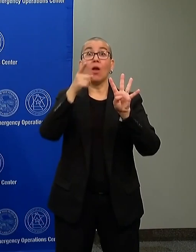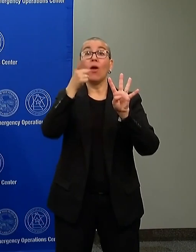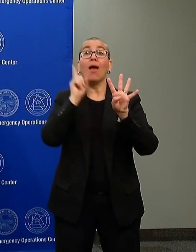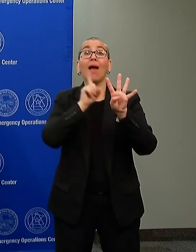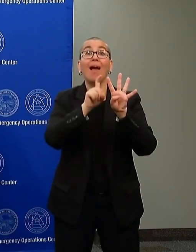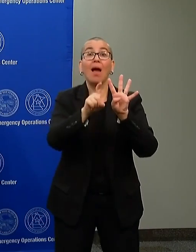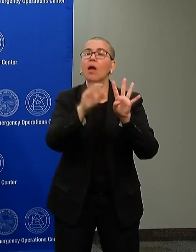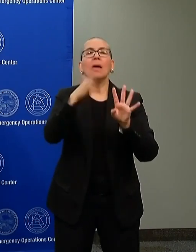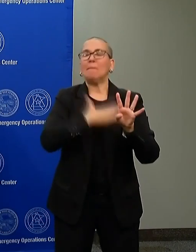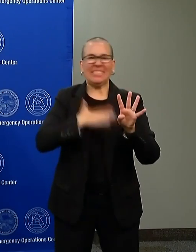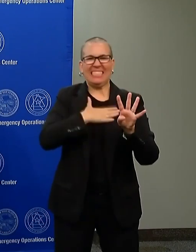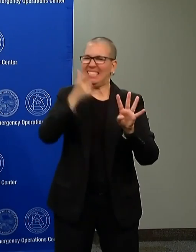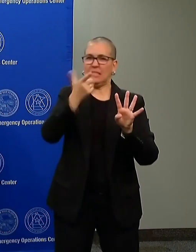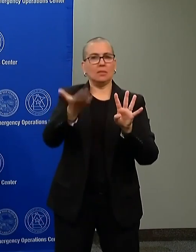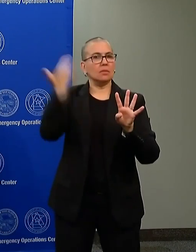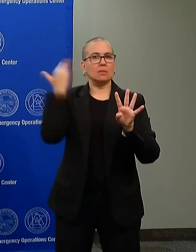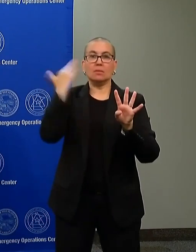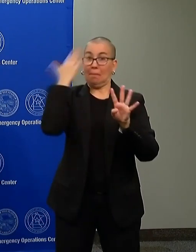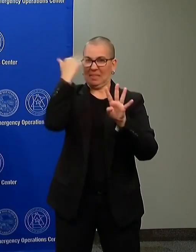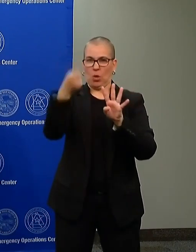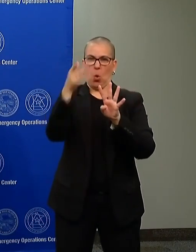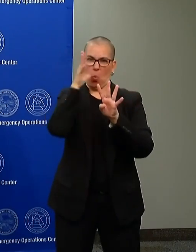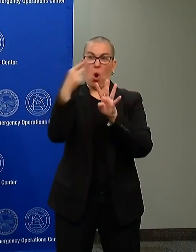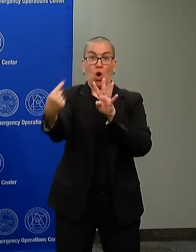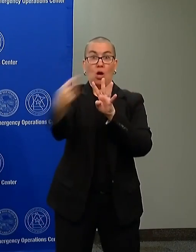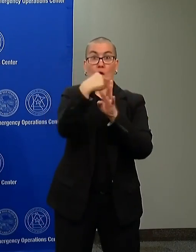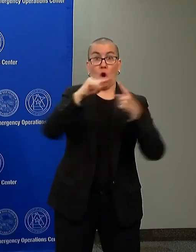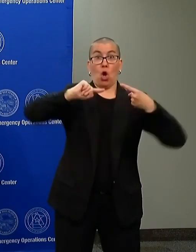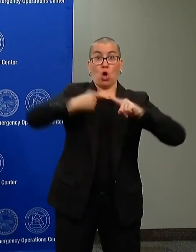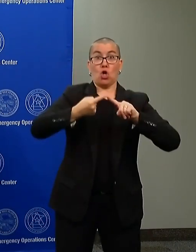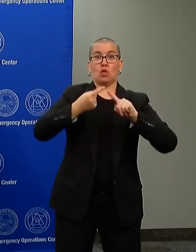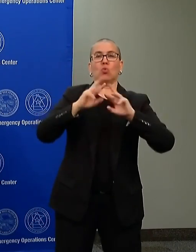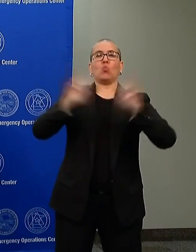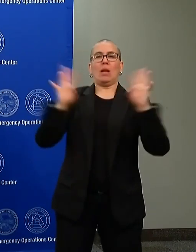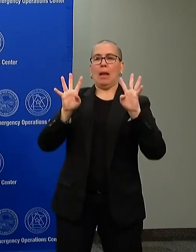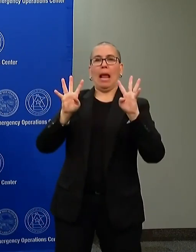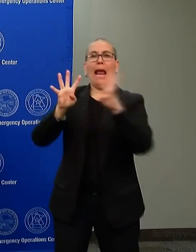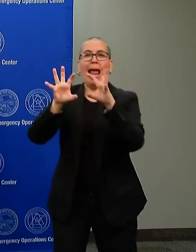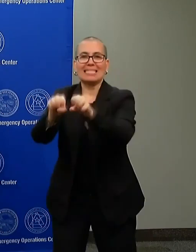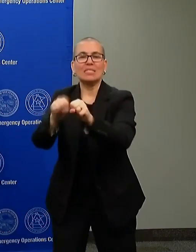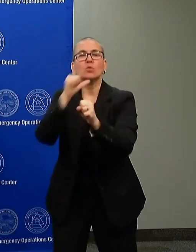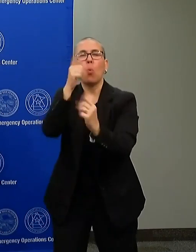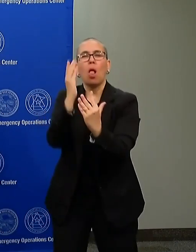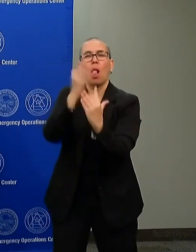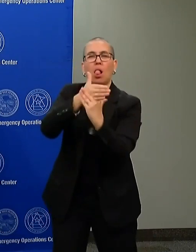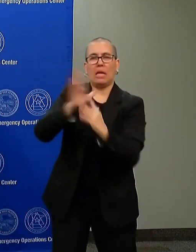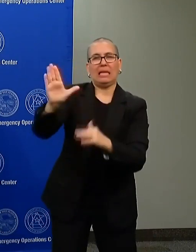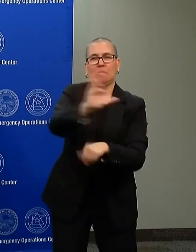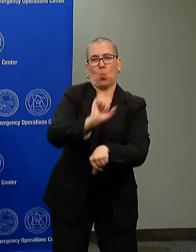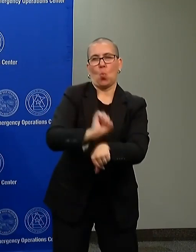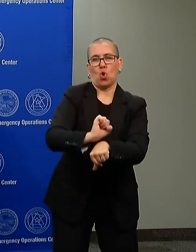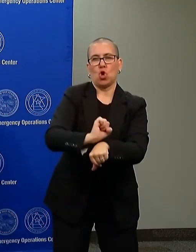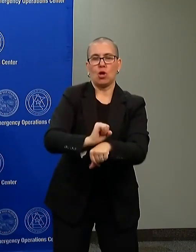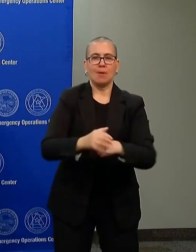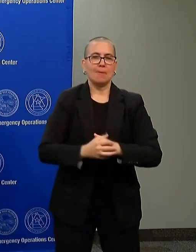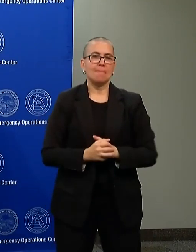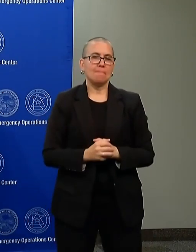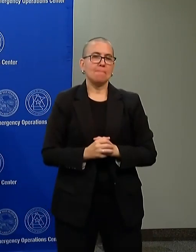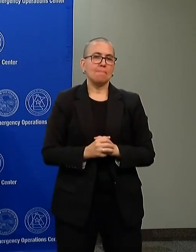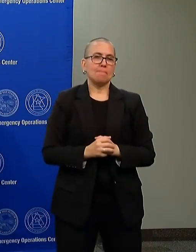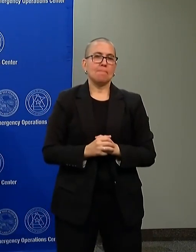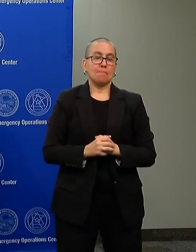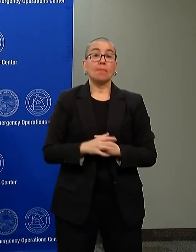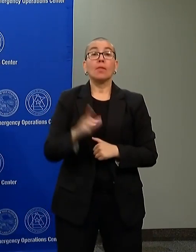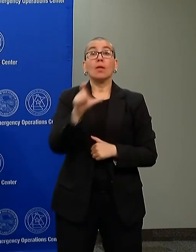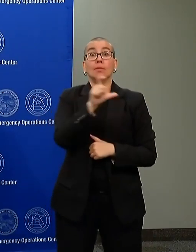Molotov cocktail at us, the minute you do that, they're surrounding those folks. They're making sure and they're cutting us off. They're trying to escalate a situation where